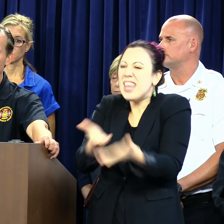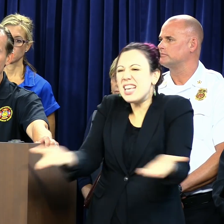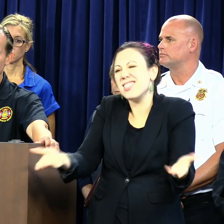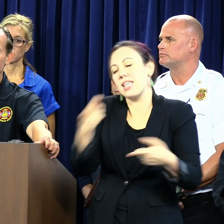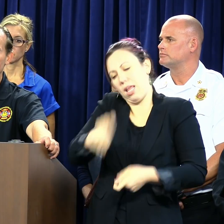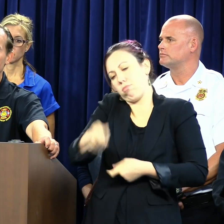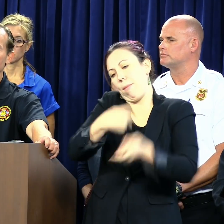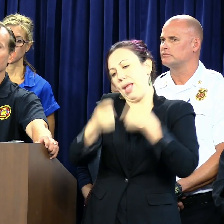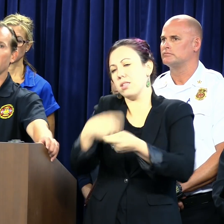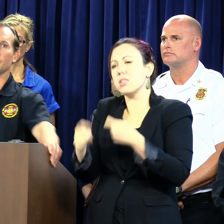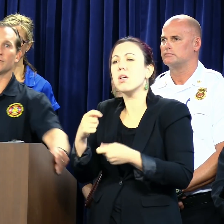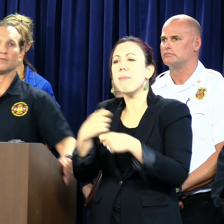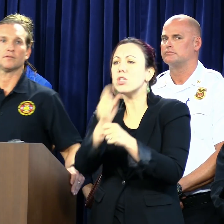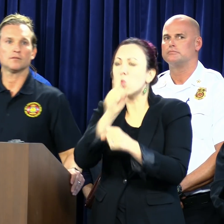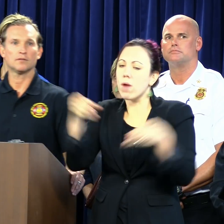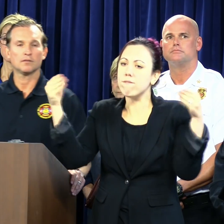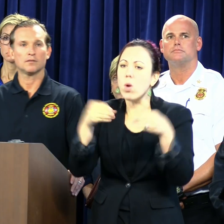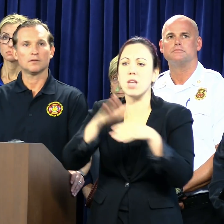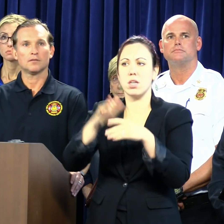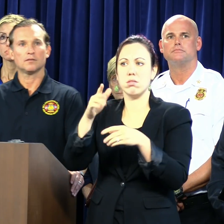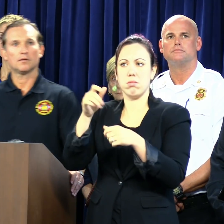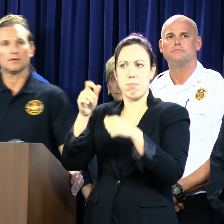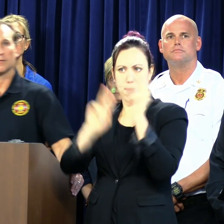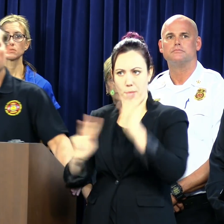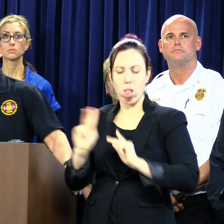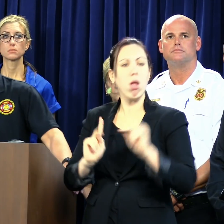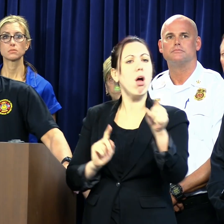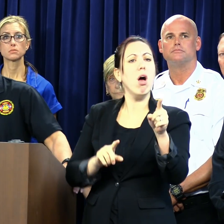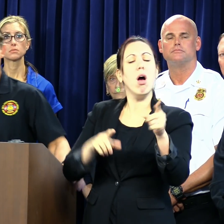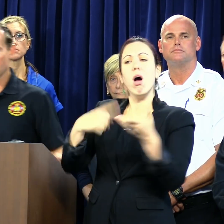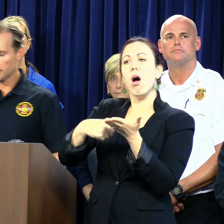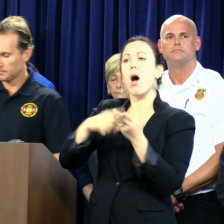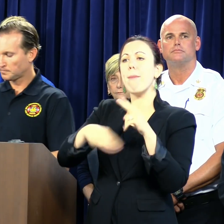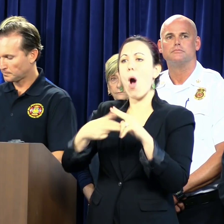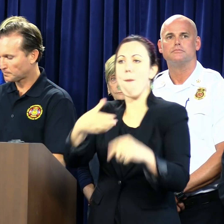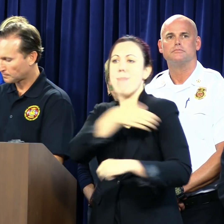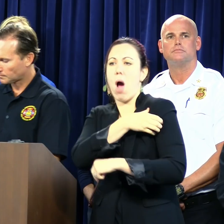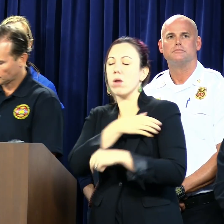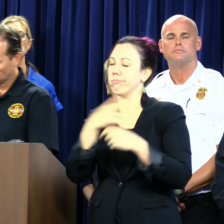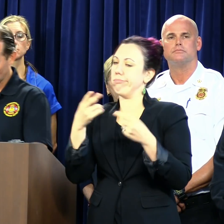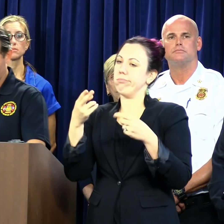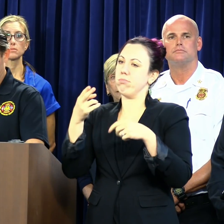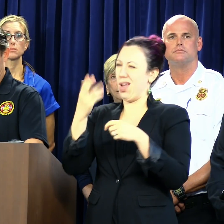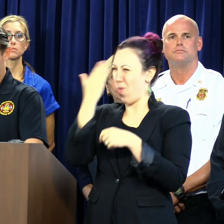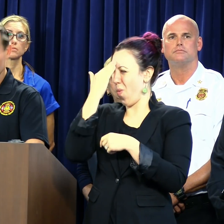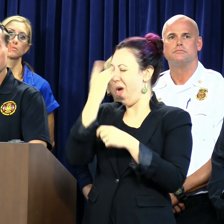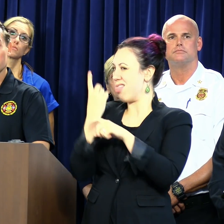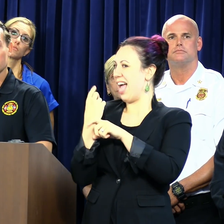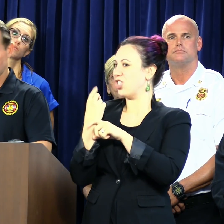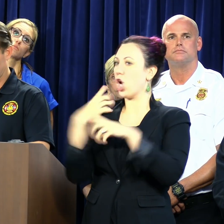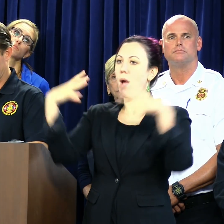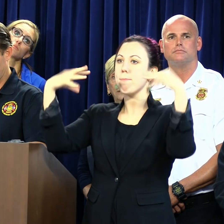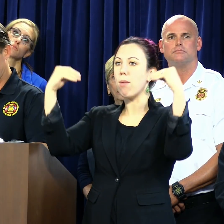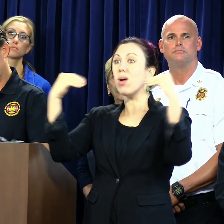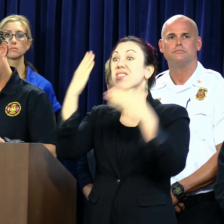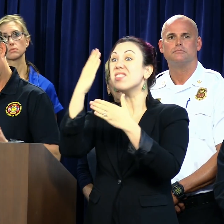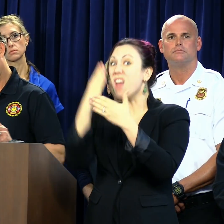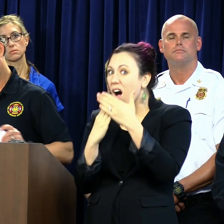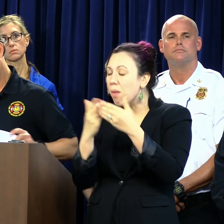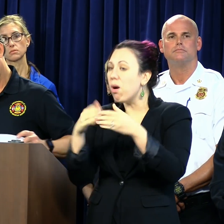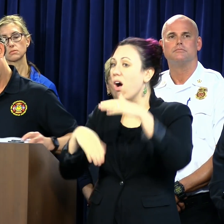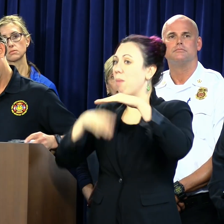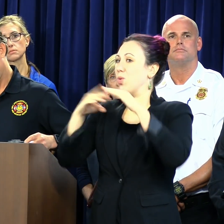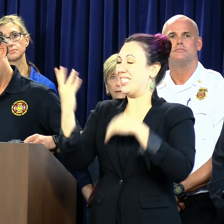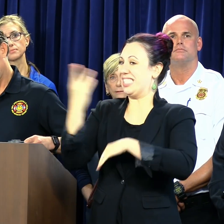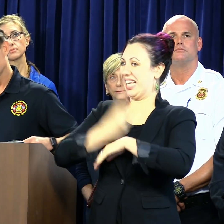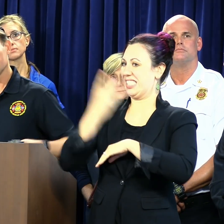stuff, so let's make sure we're safe. Amir, talking about power for a minute, obviously we had power outages last year, went up to six days with some areas. We're